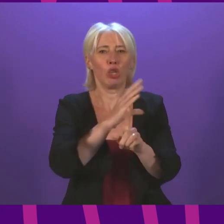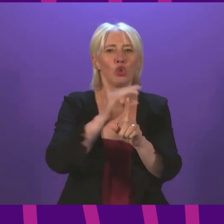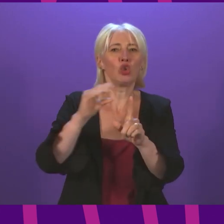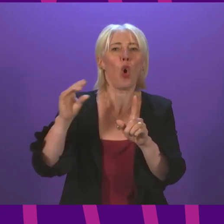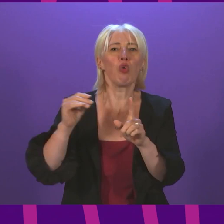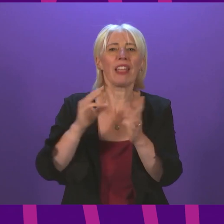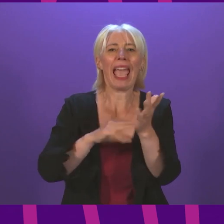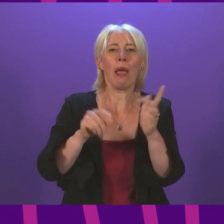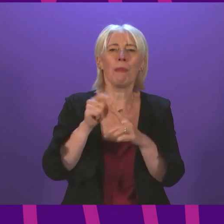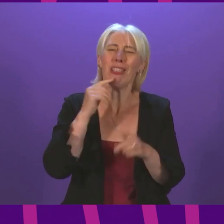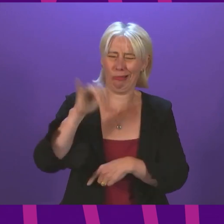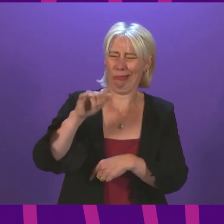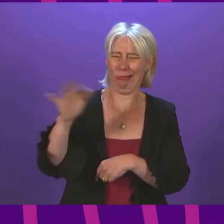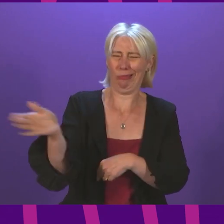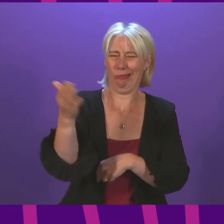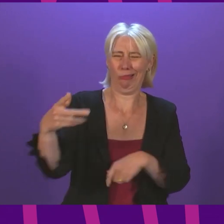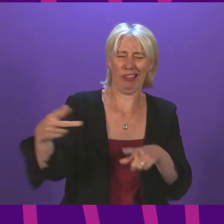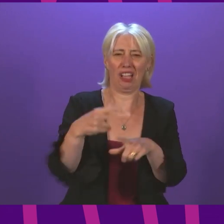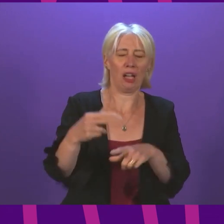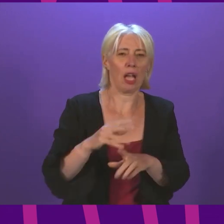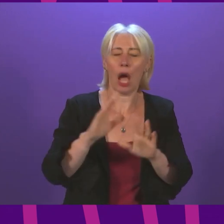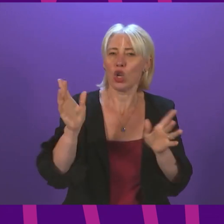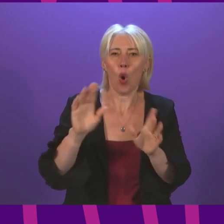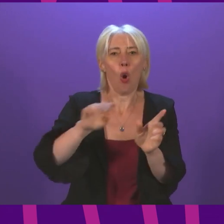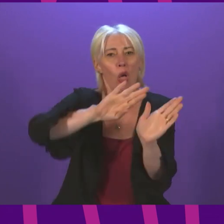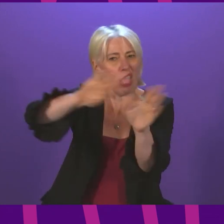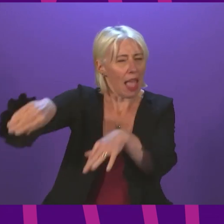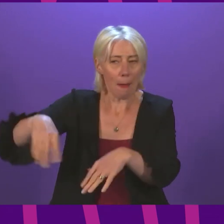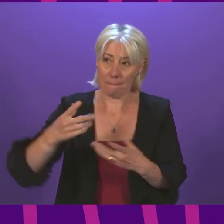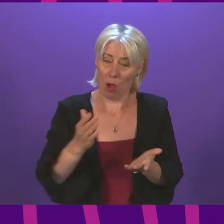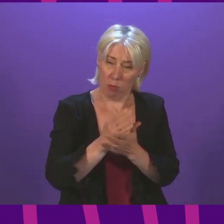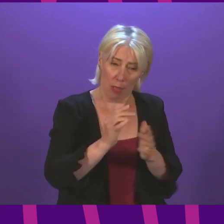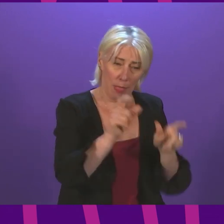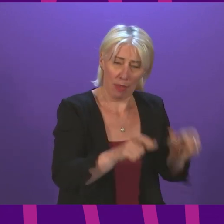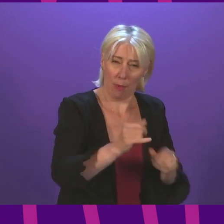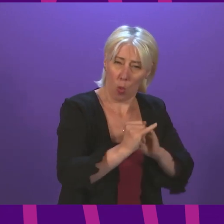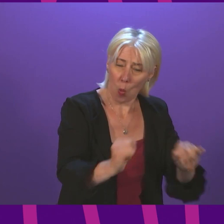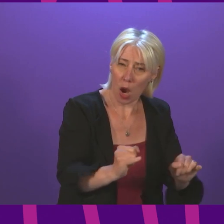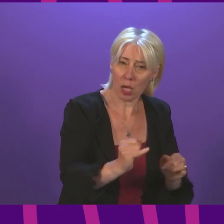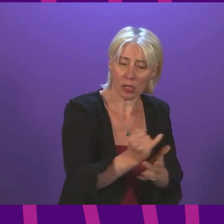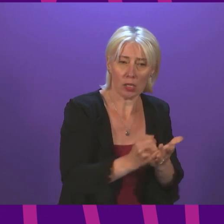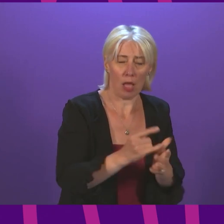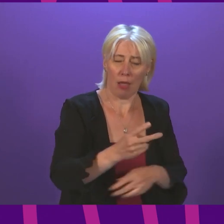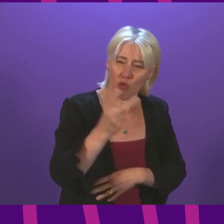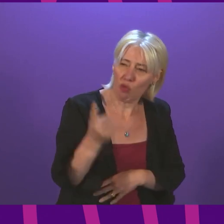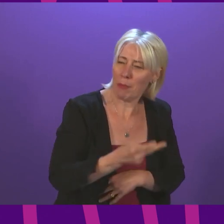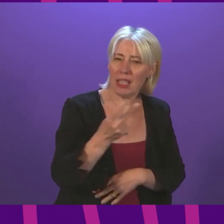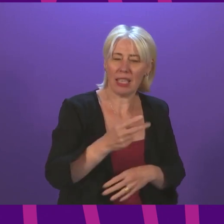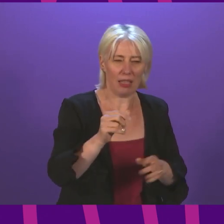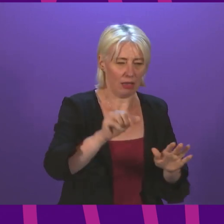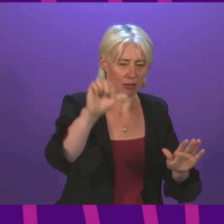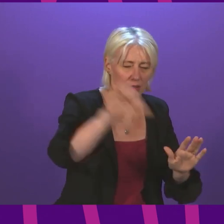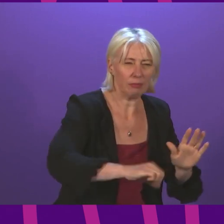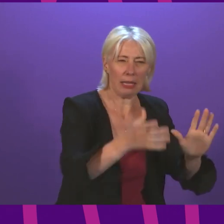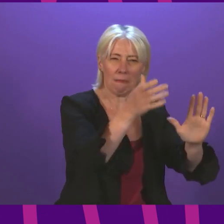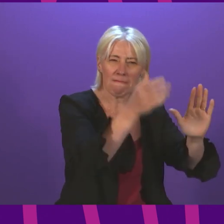it through, but the lives of the worst off in our society. An ignored and belittled group who are repeatedly booted back down the